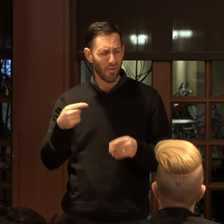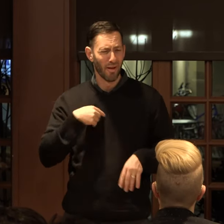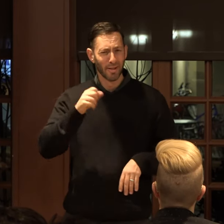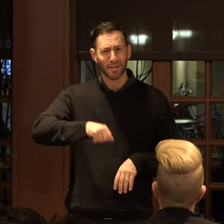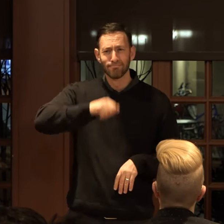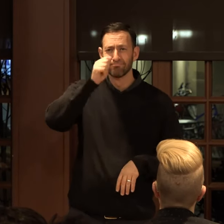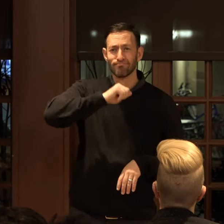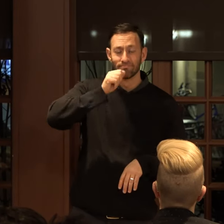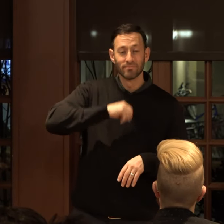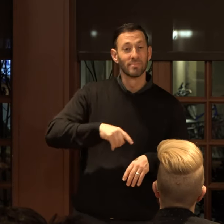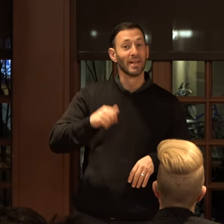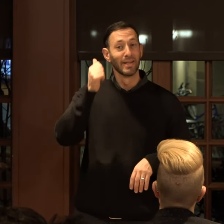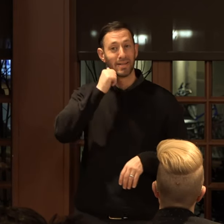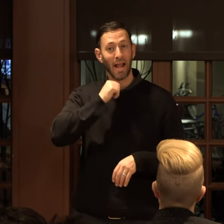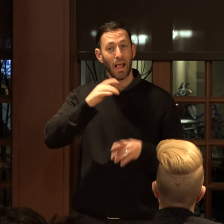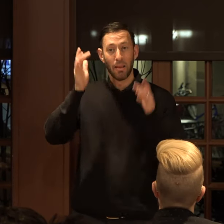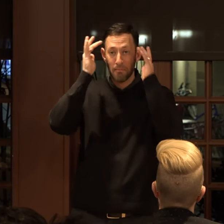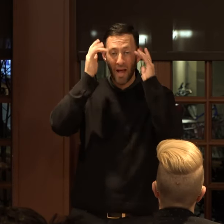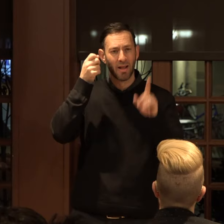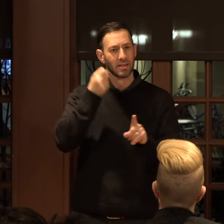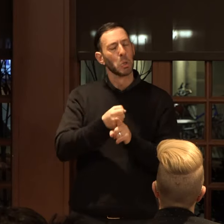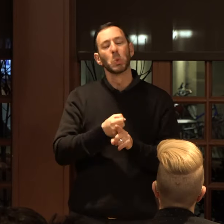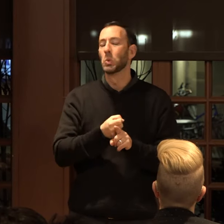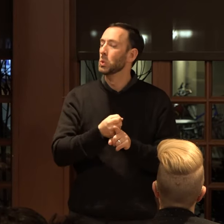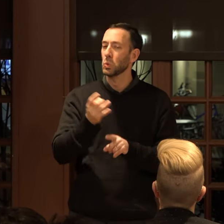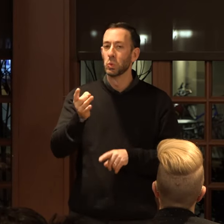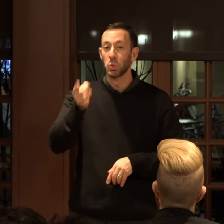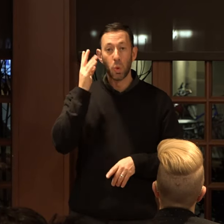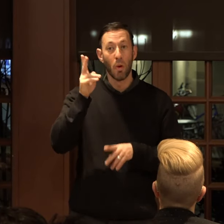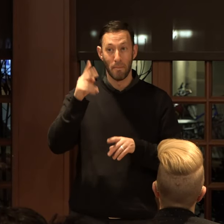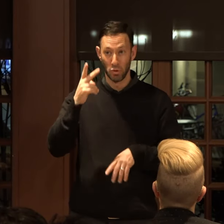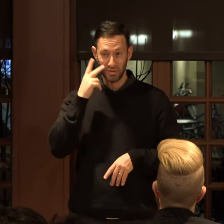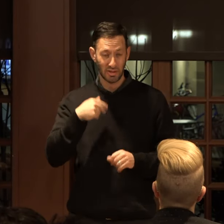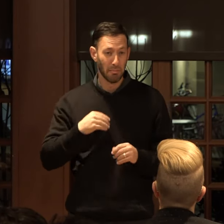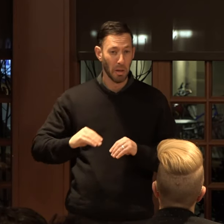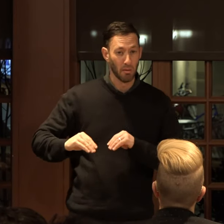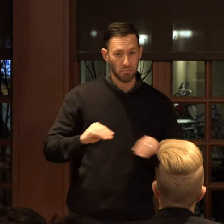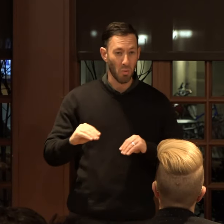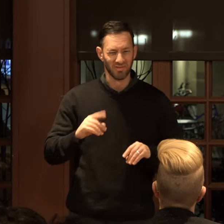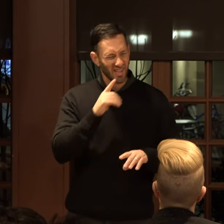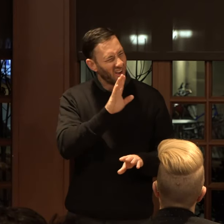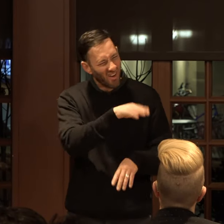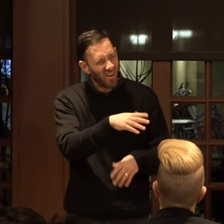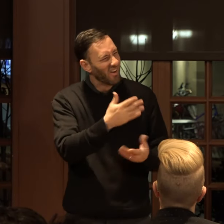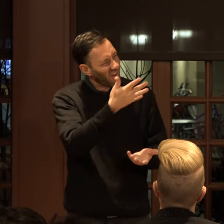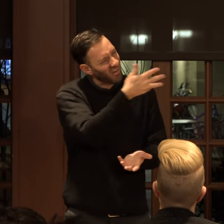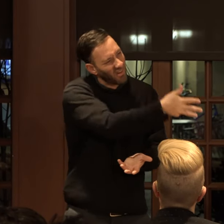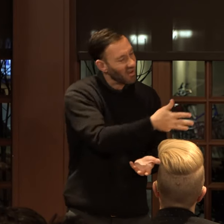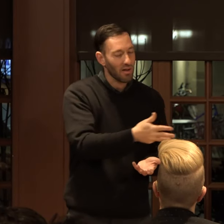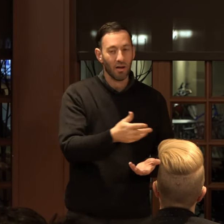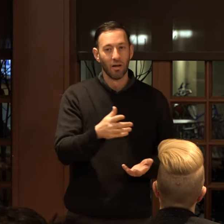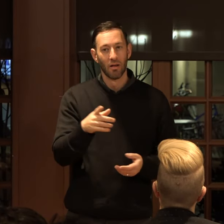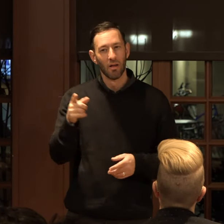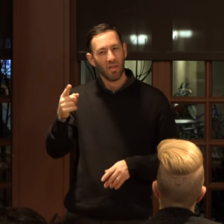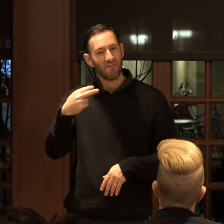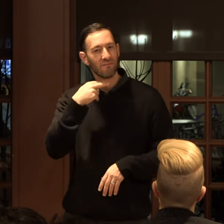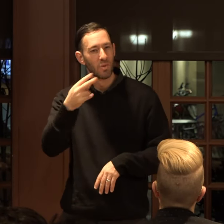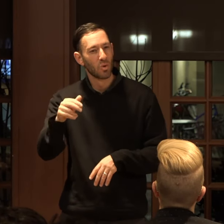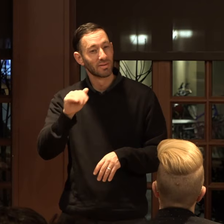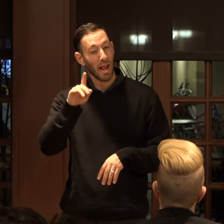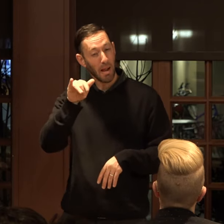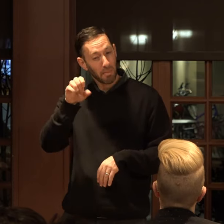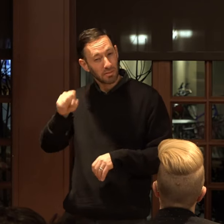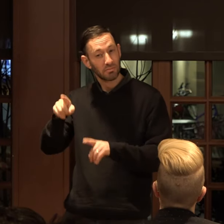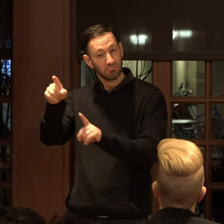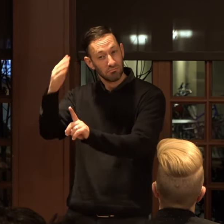Facing daily panic attacks isn't. Every time a person sees me tick and asks, can't you stop that, the voice of ableism, conscious or